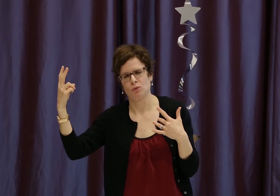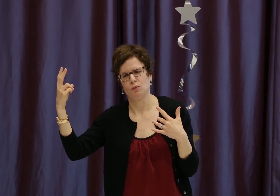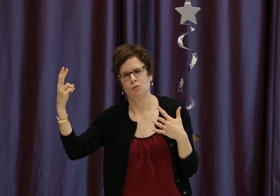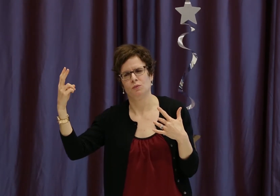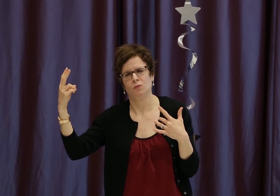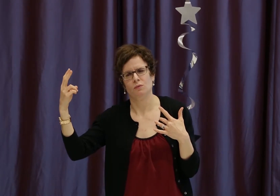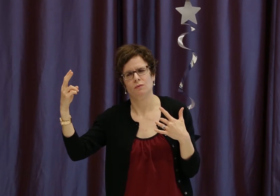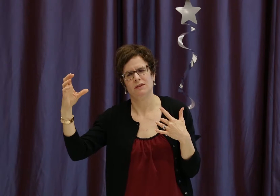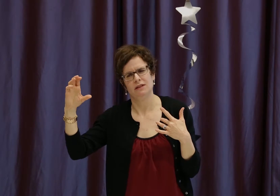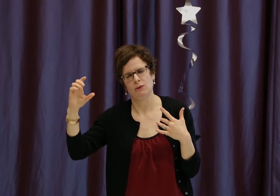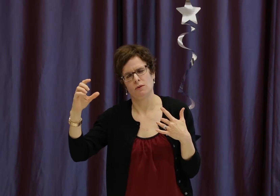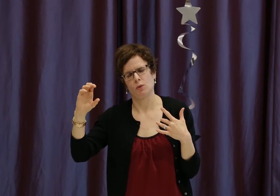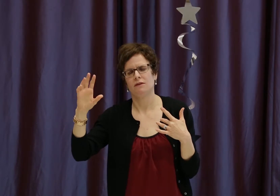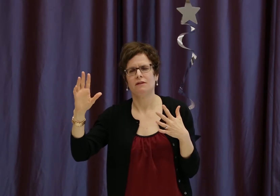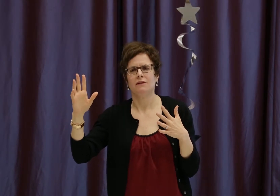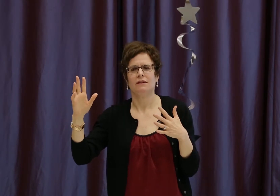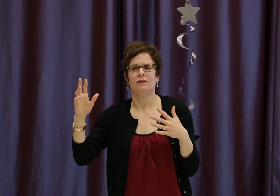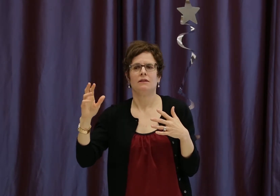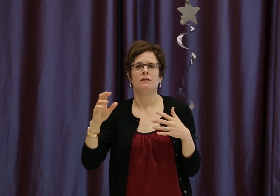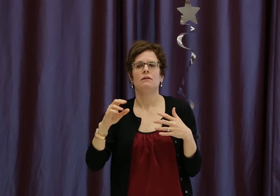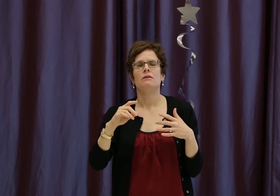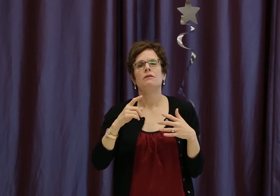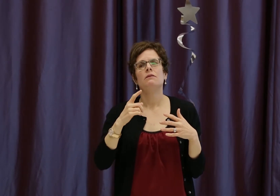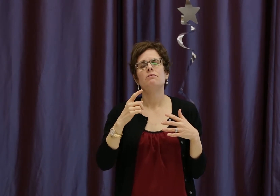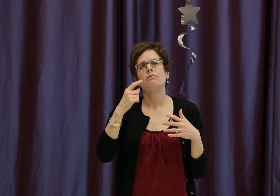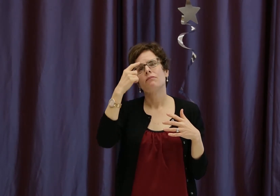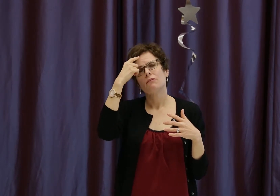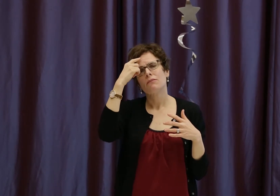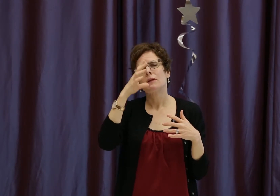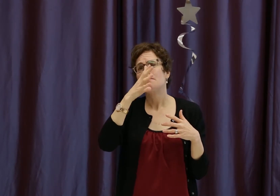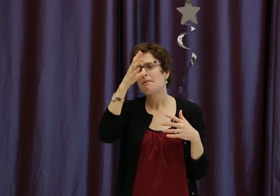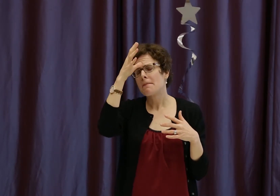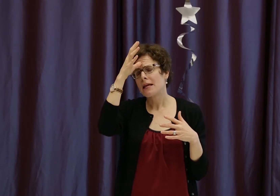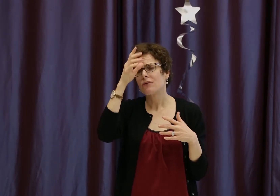CODAs, so children of deaf adults, will typically fall within the C1 level.